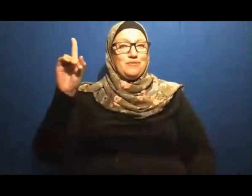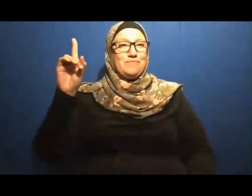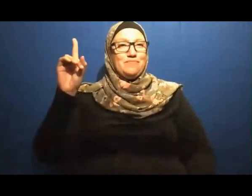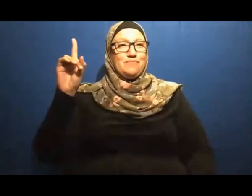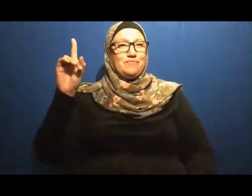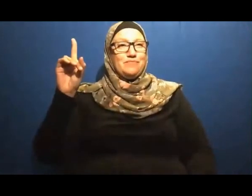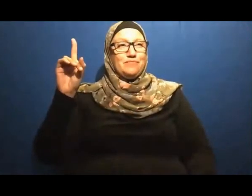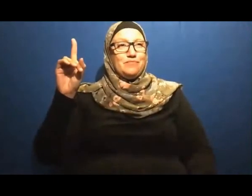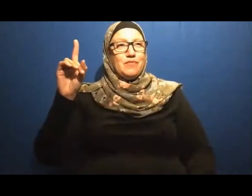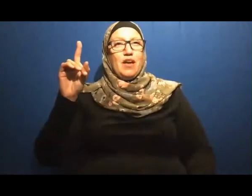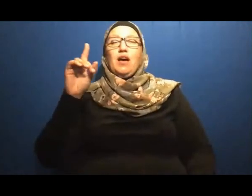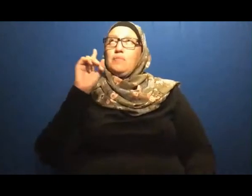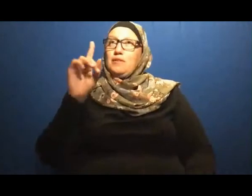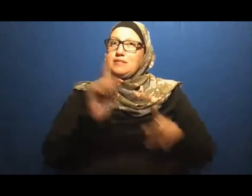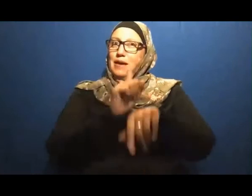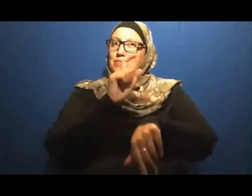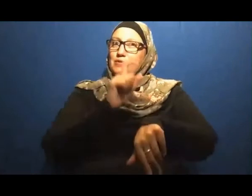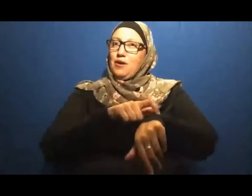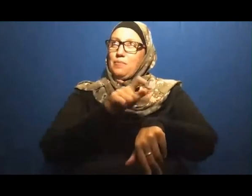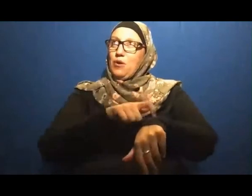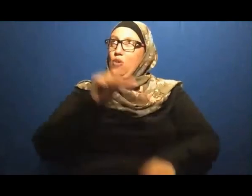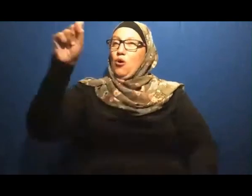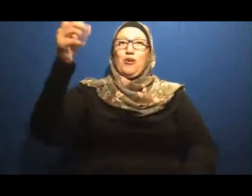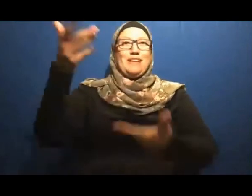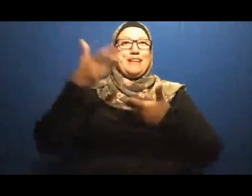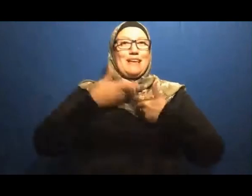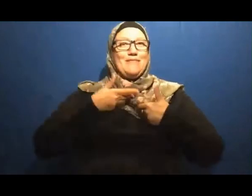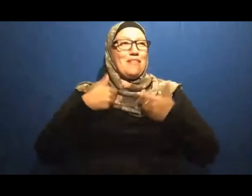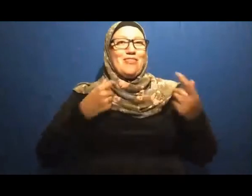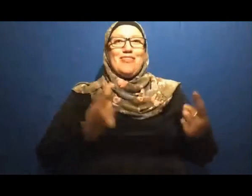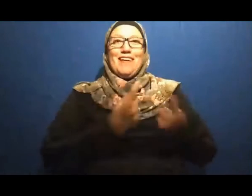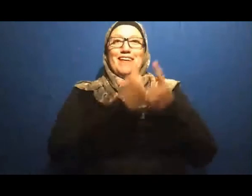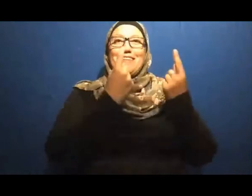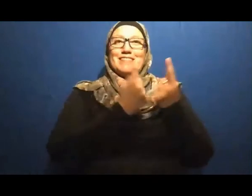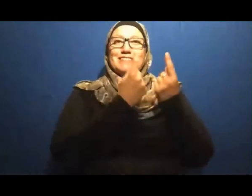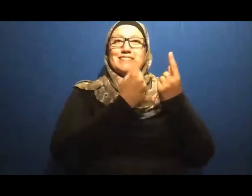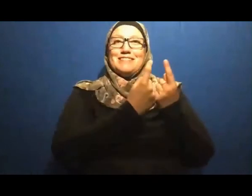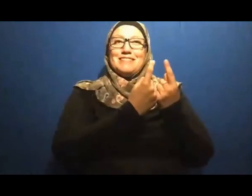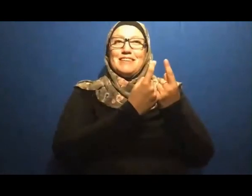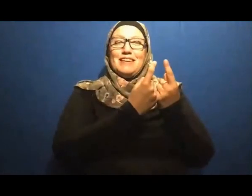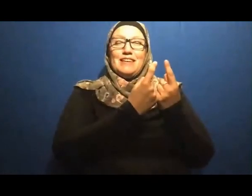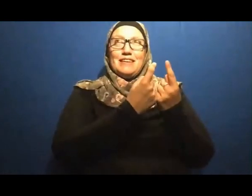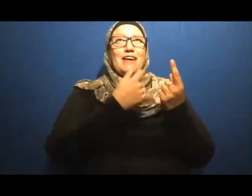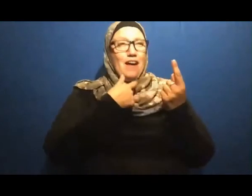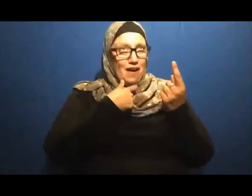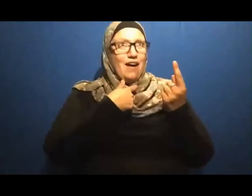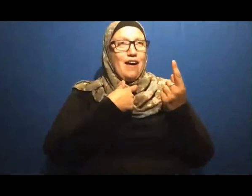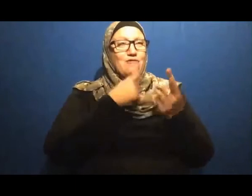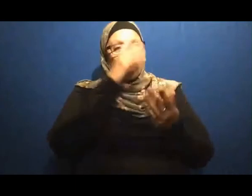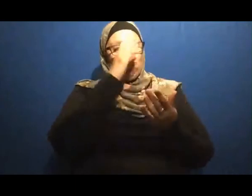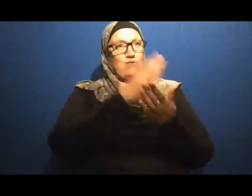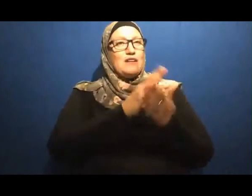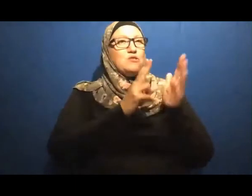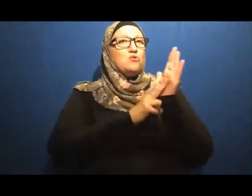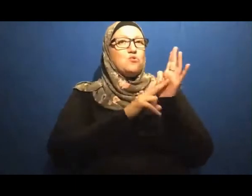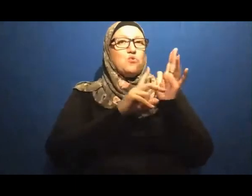resort In the means provided by God I trust And obey the noble family of the prophet That inshallah That will be the topic for By